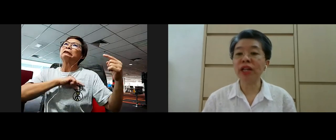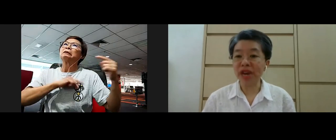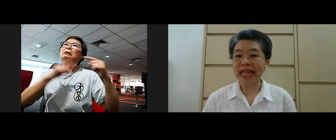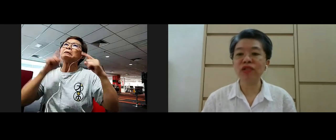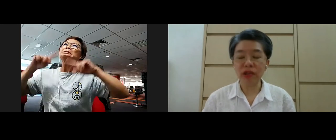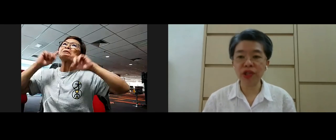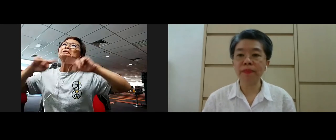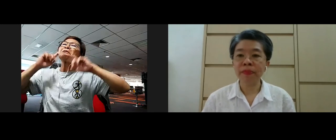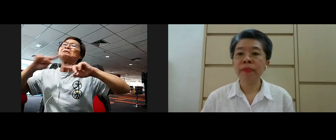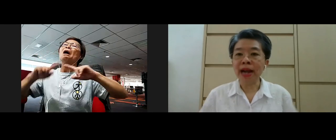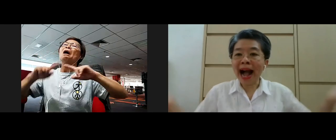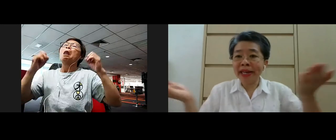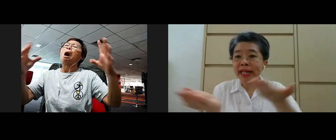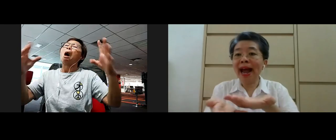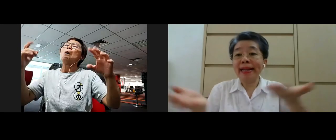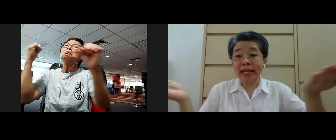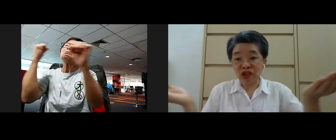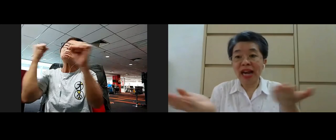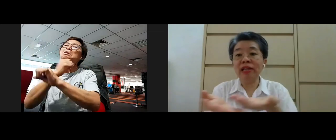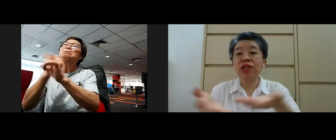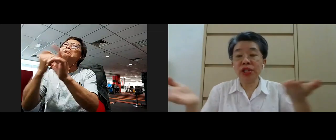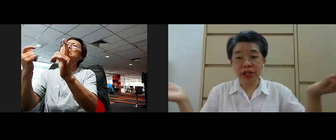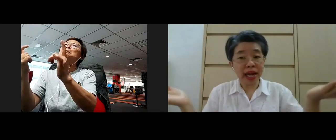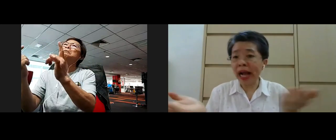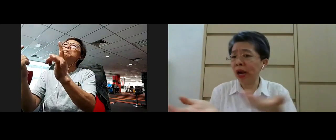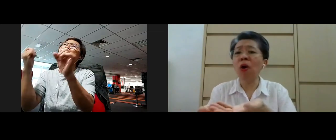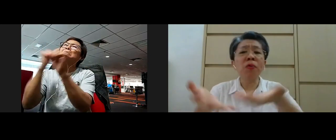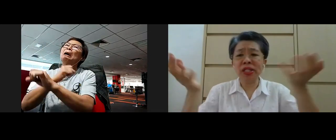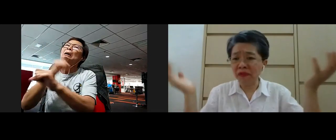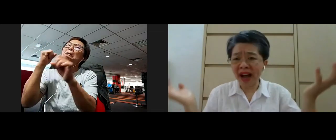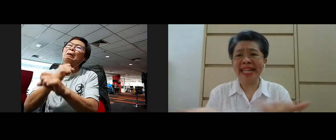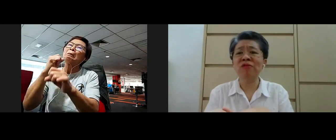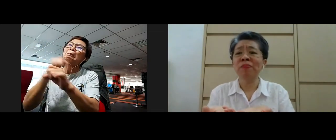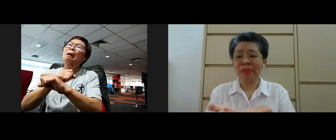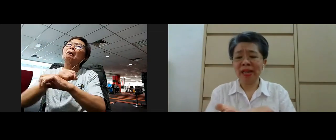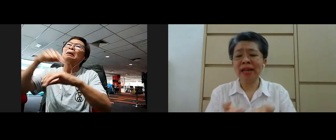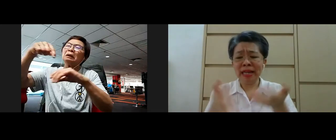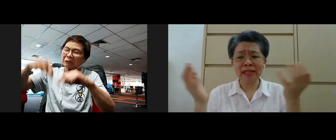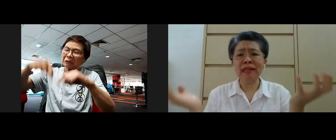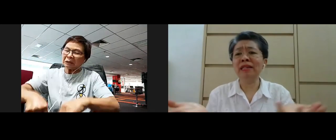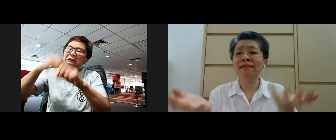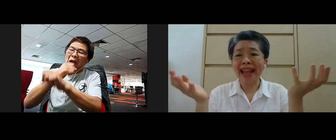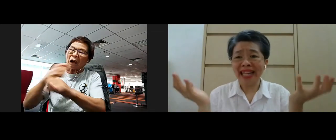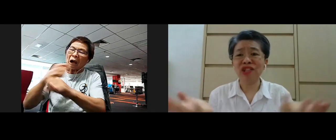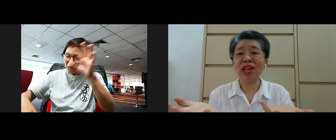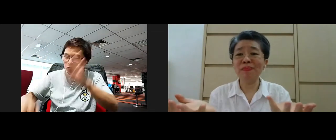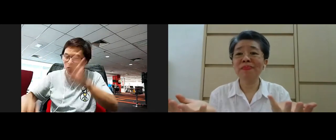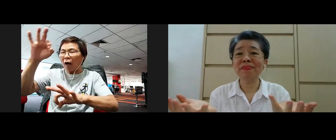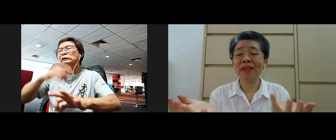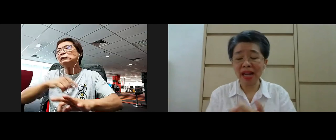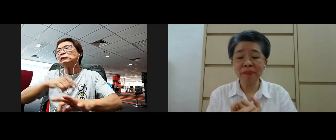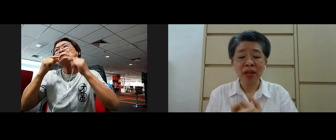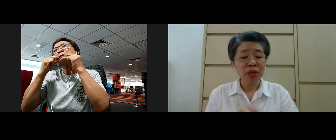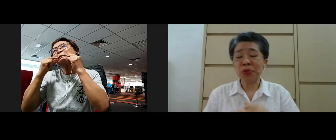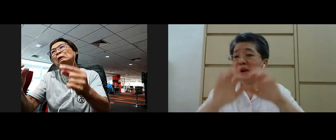challenging relationship the underlying challenges that I always find out yeah is the guilt and shame